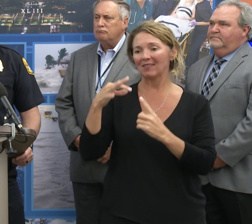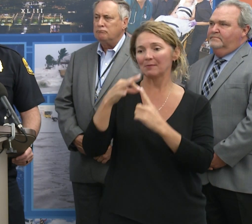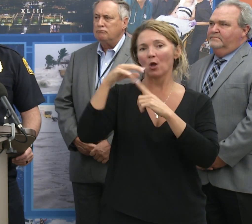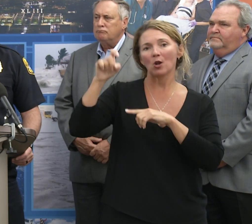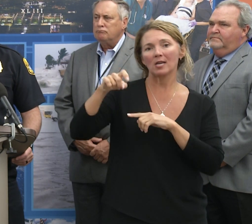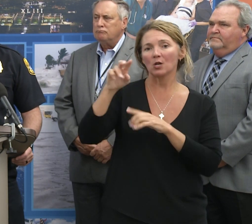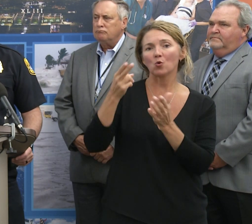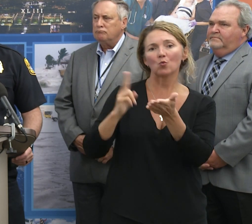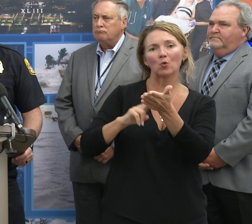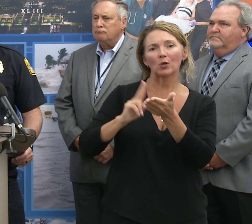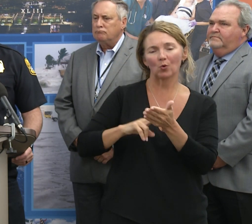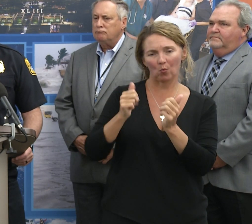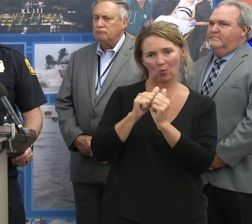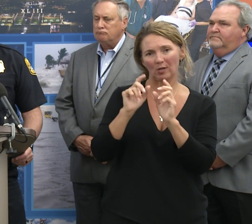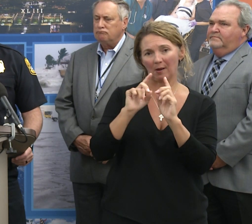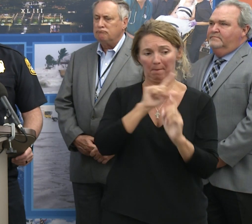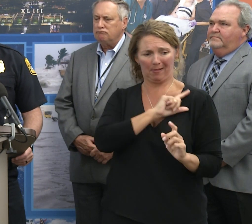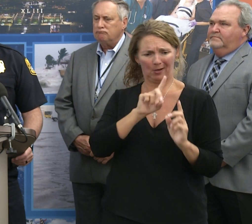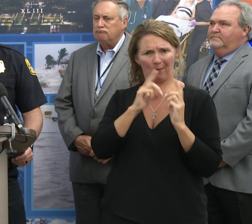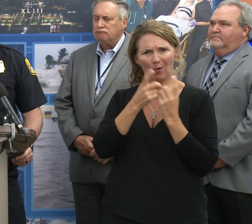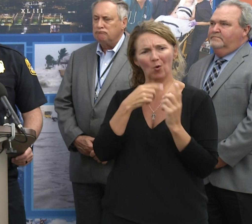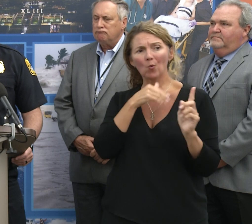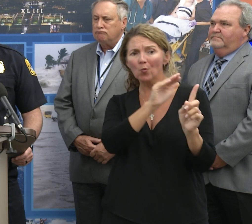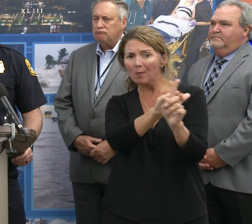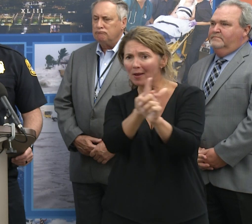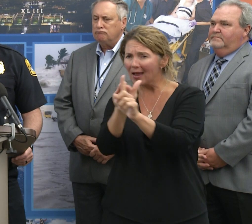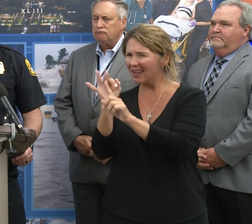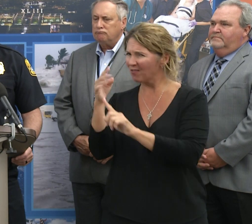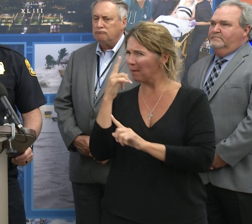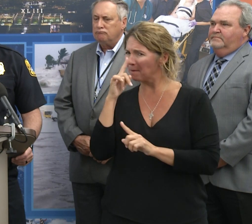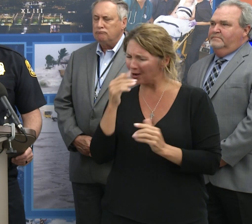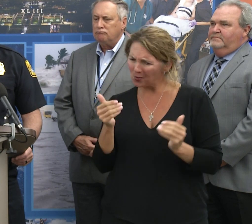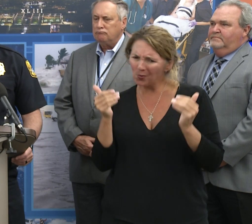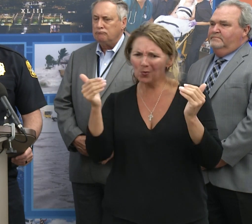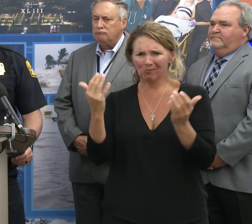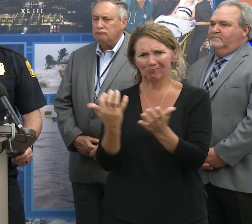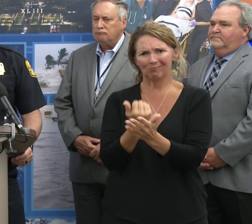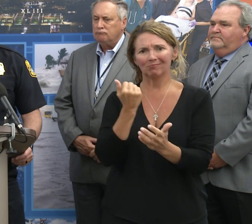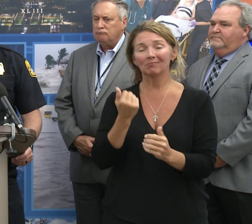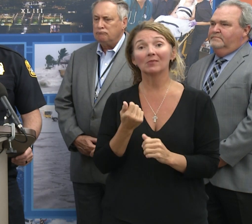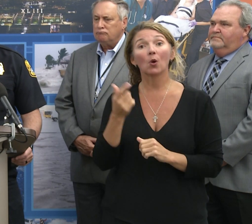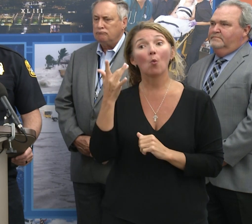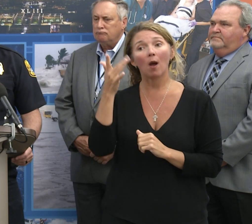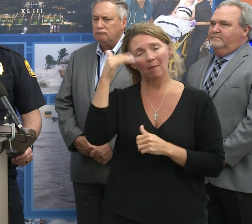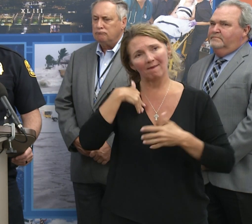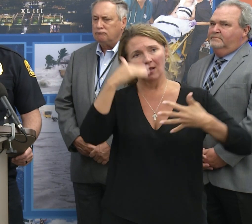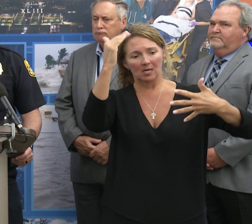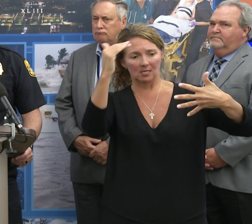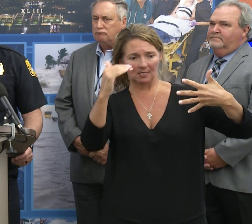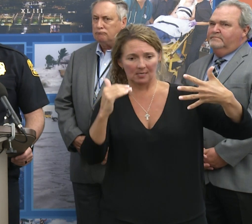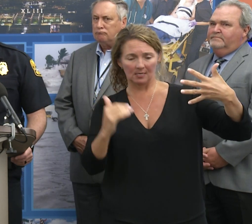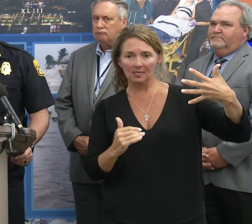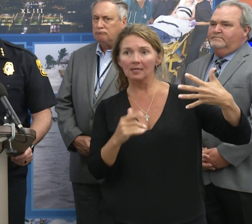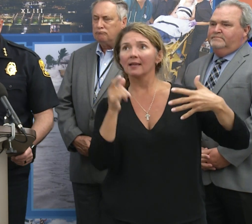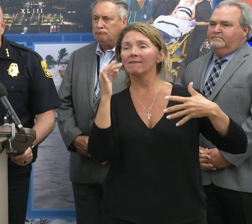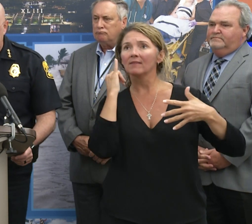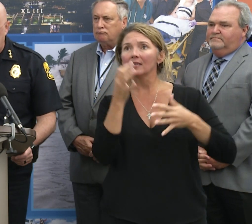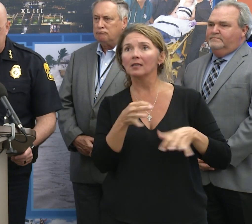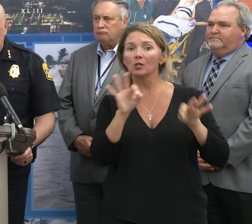registry with the police department. And I remind everyone if they could sign up because it goes through a whole list of whether it's all